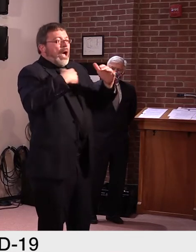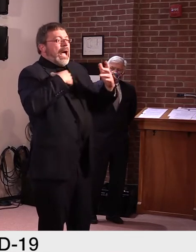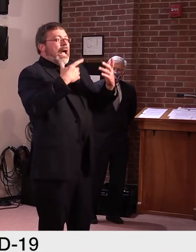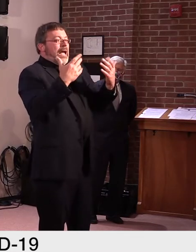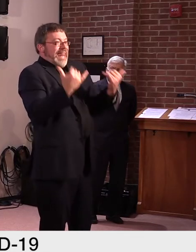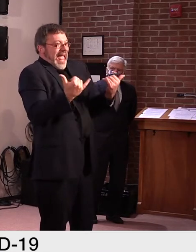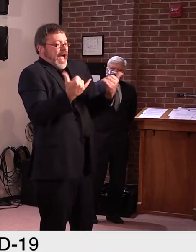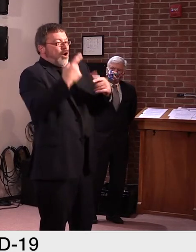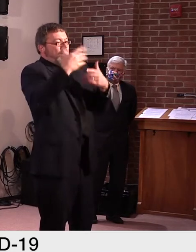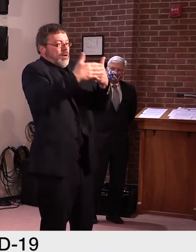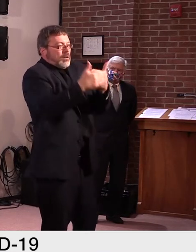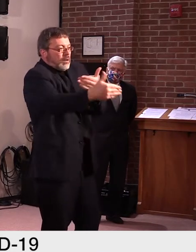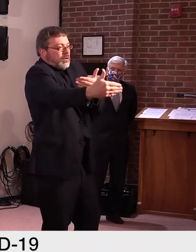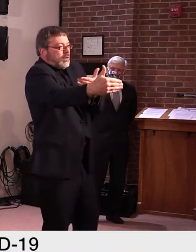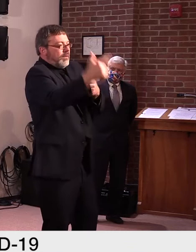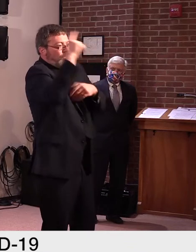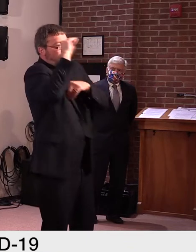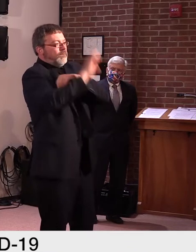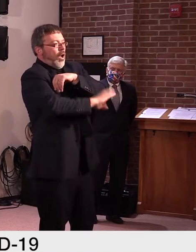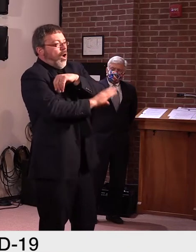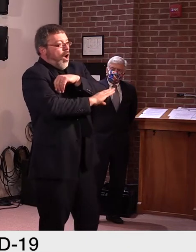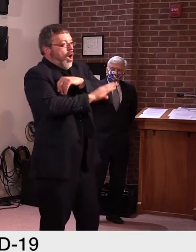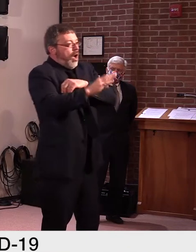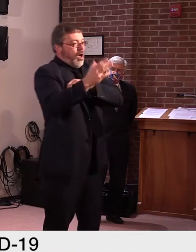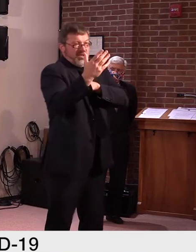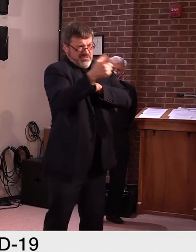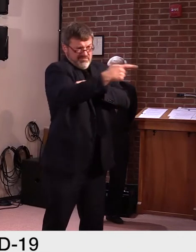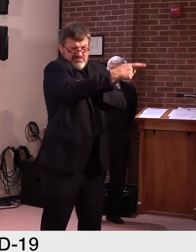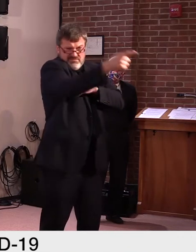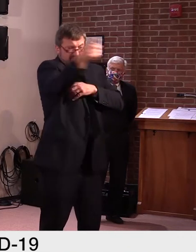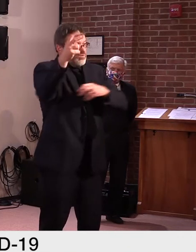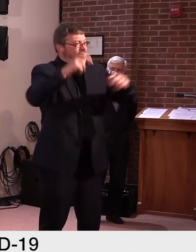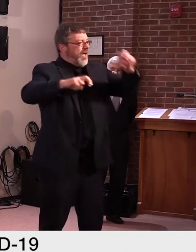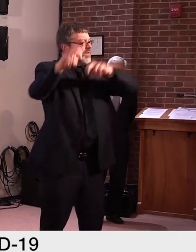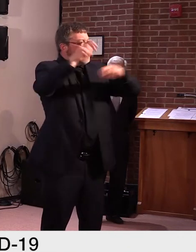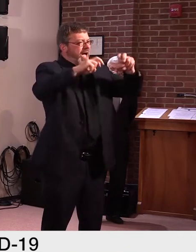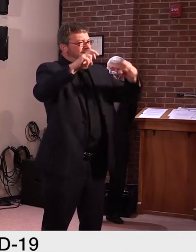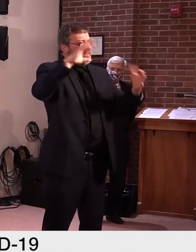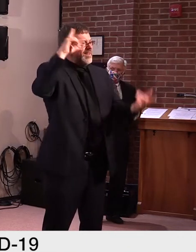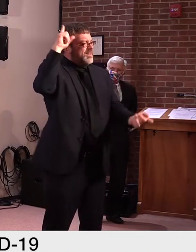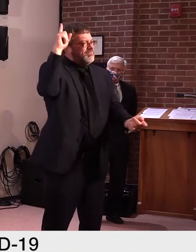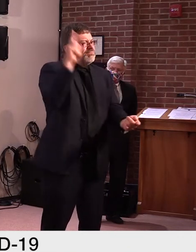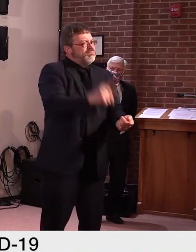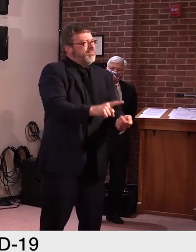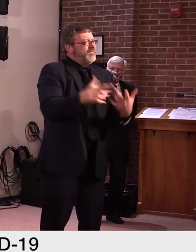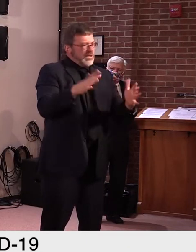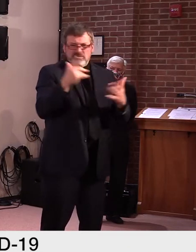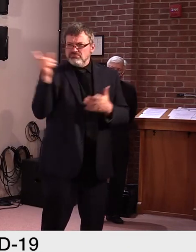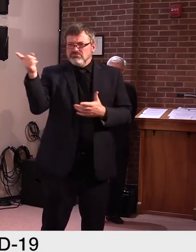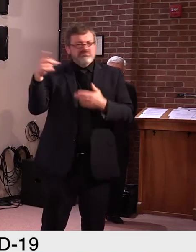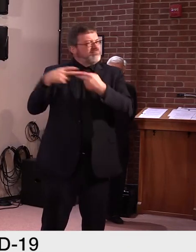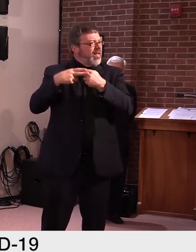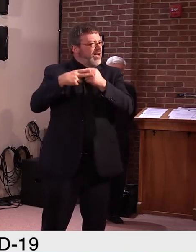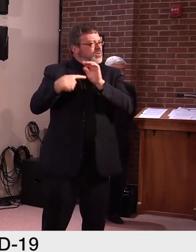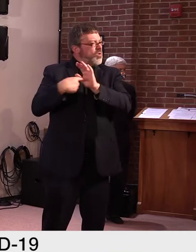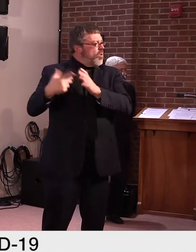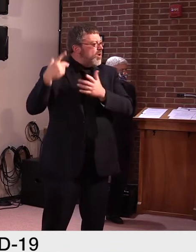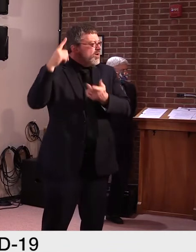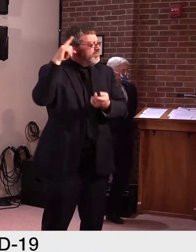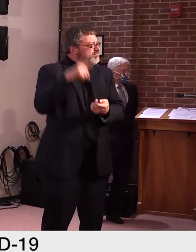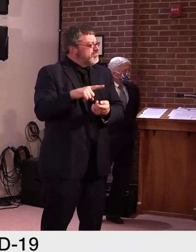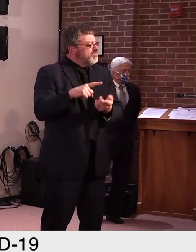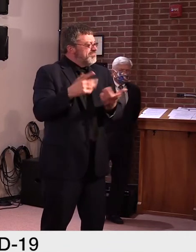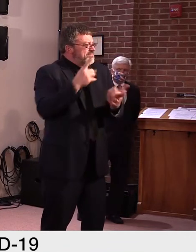been, uh, in some respects, mimicking, uh, 2019, but about a 40 percent decline,